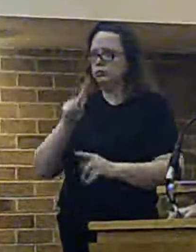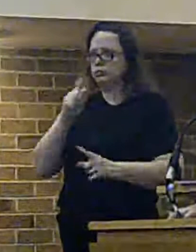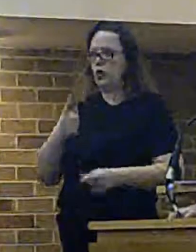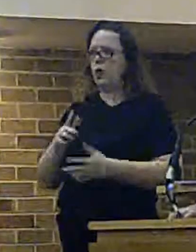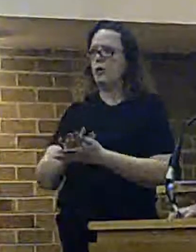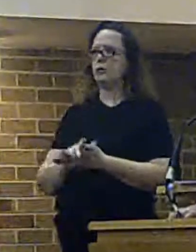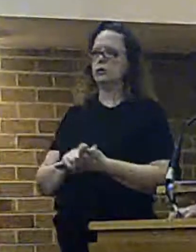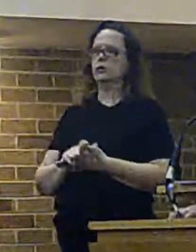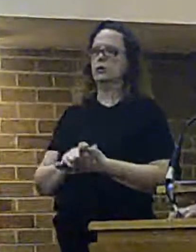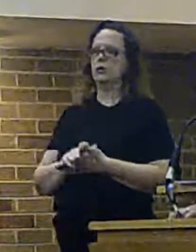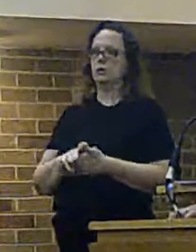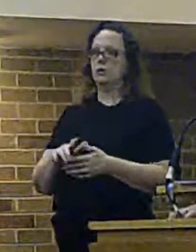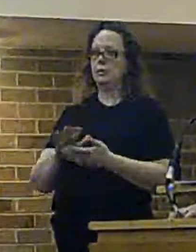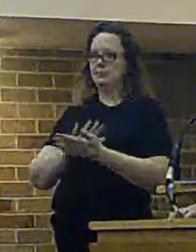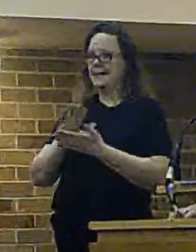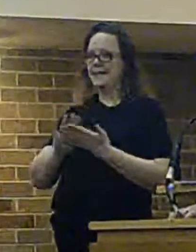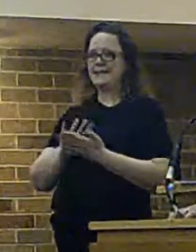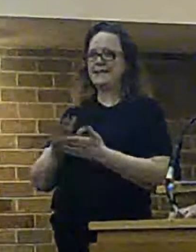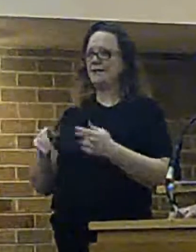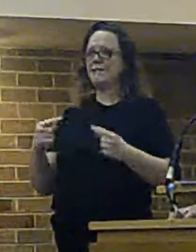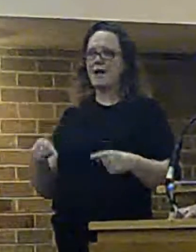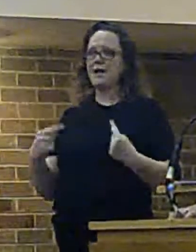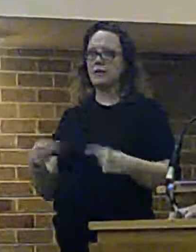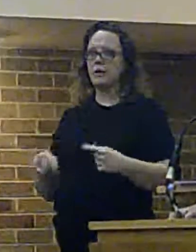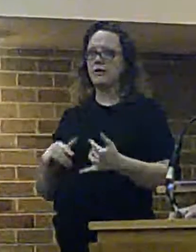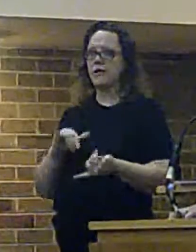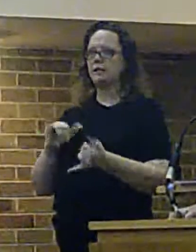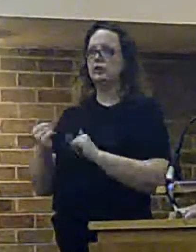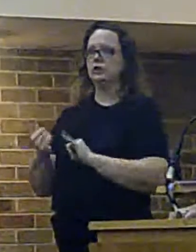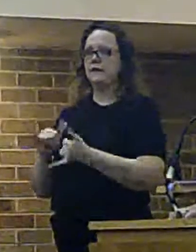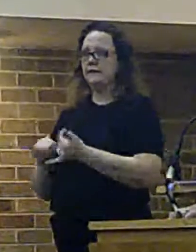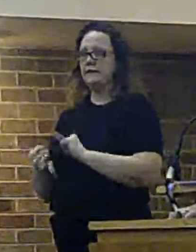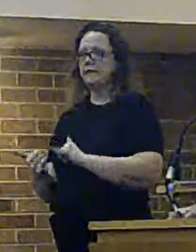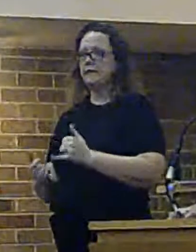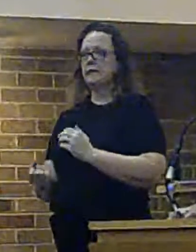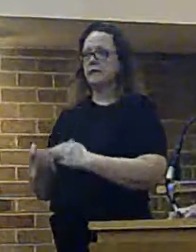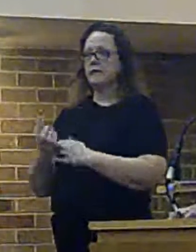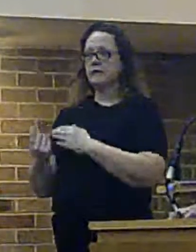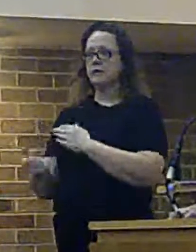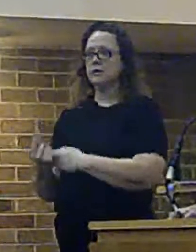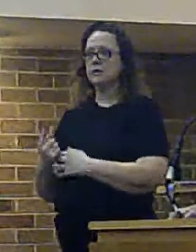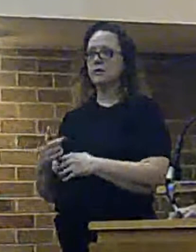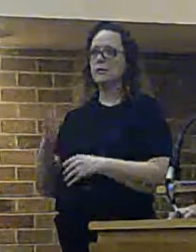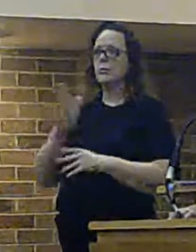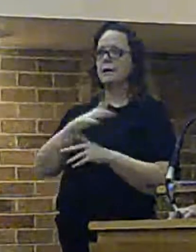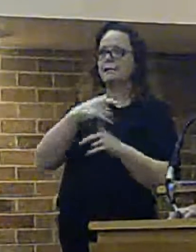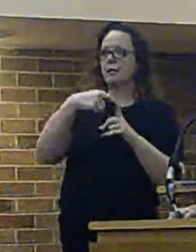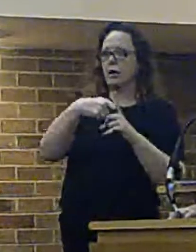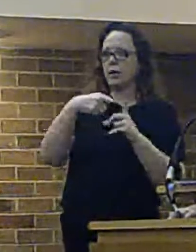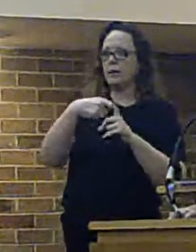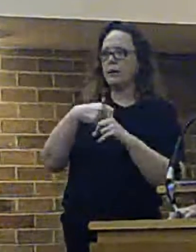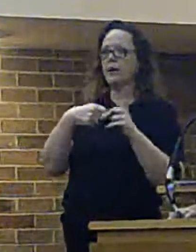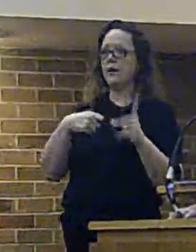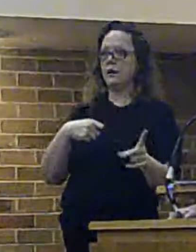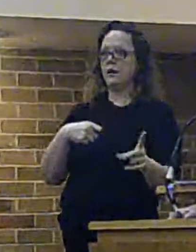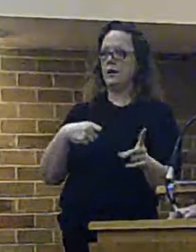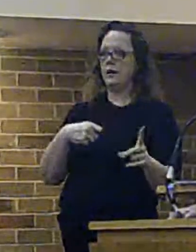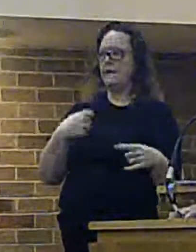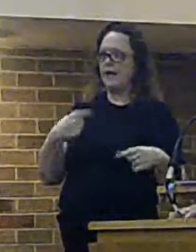fire appliances are unavailable and shifts at a time, West Kirby is unavailable.